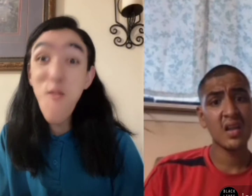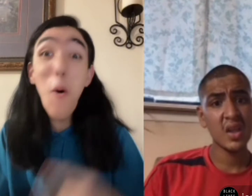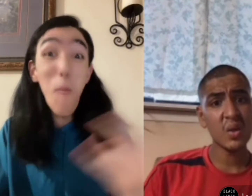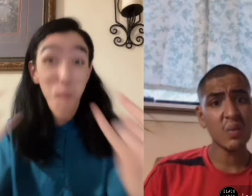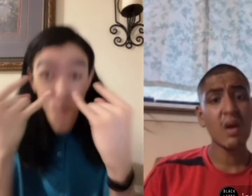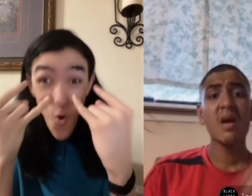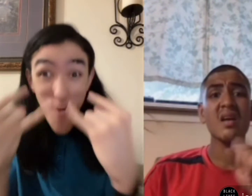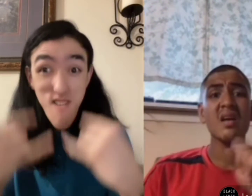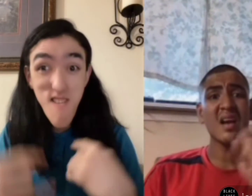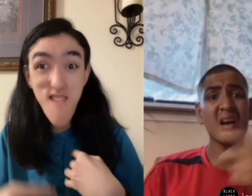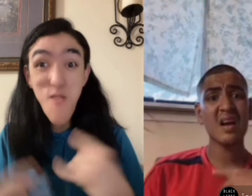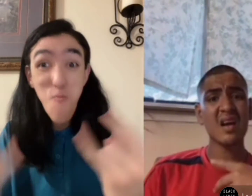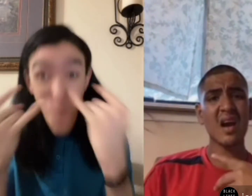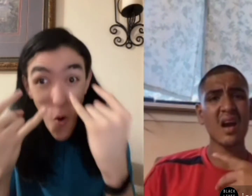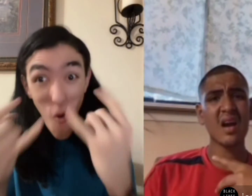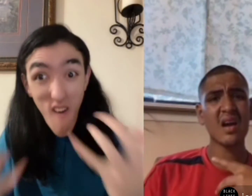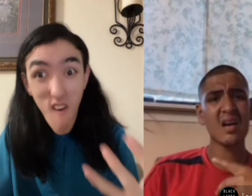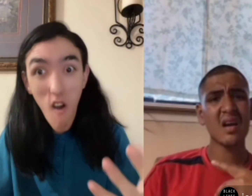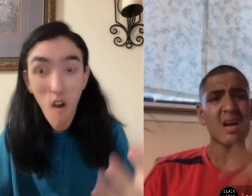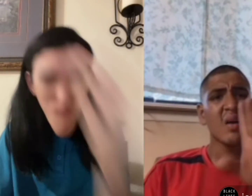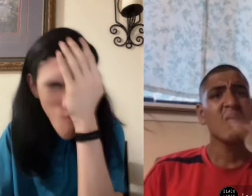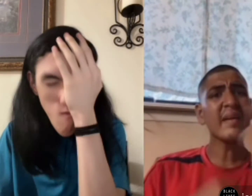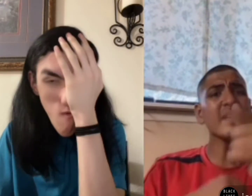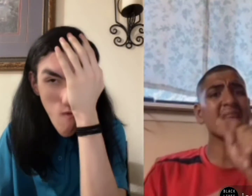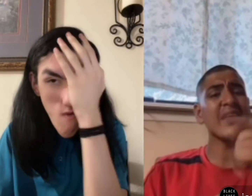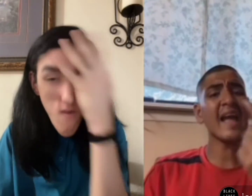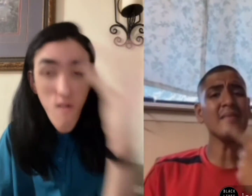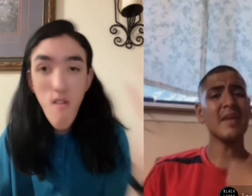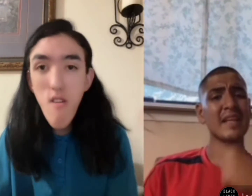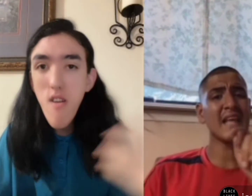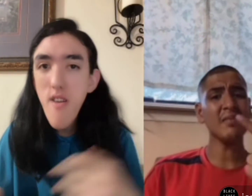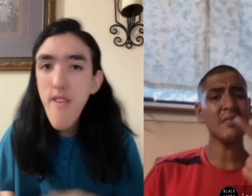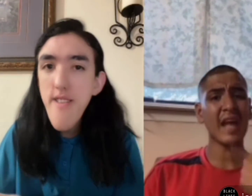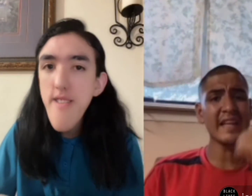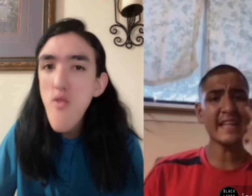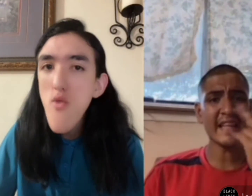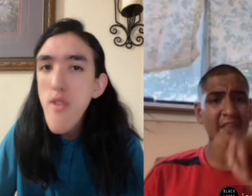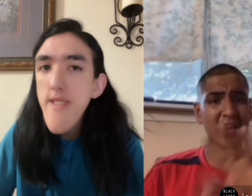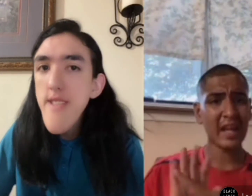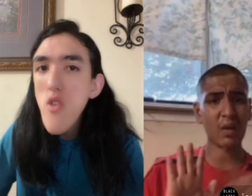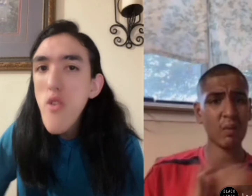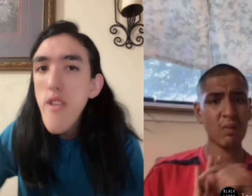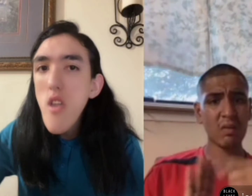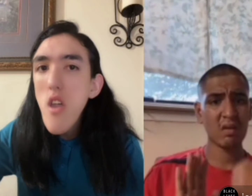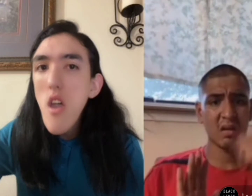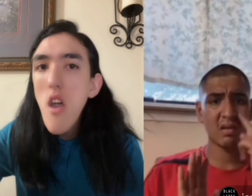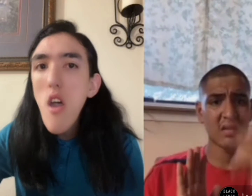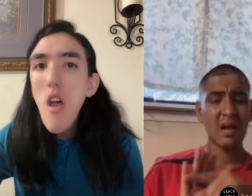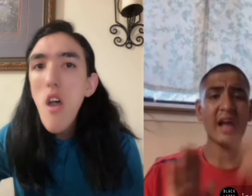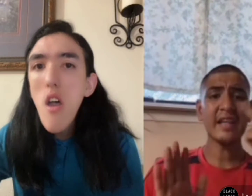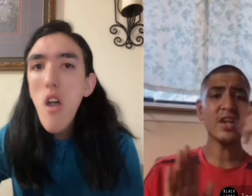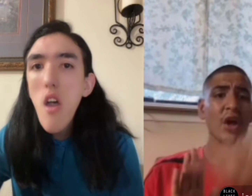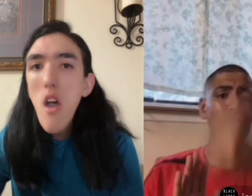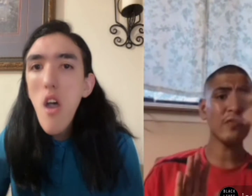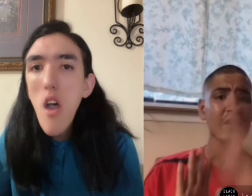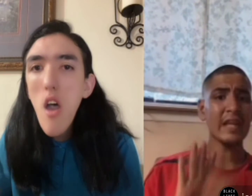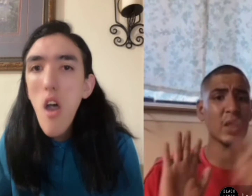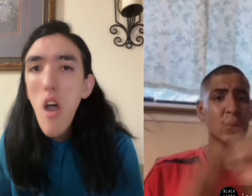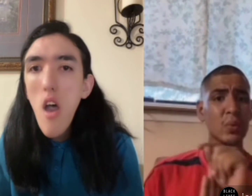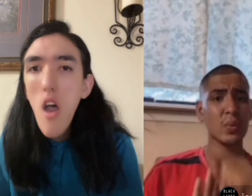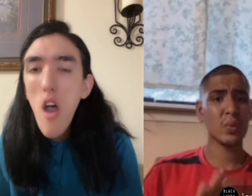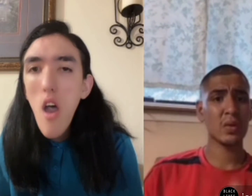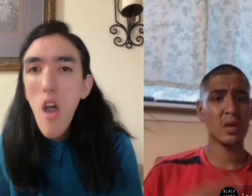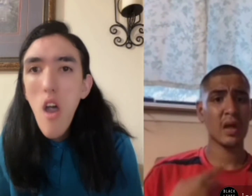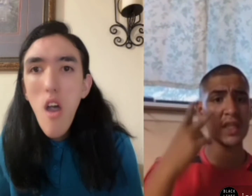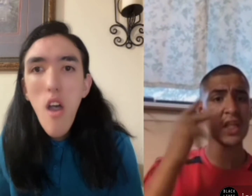You? Yeah. Wait, catch me. I didn't see that video. I see the other video.